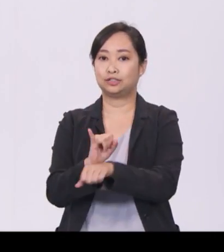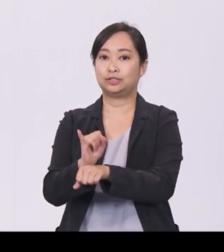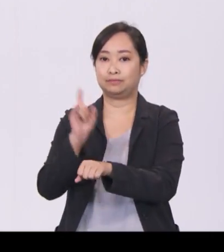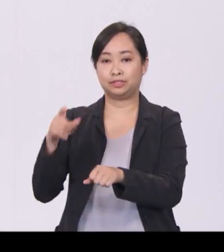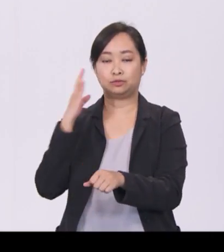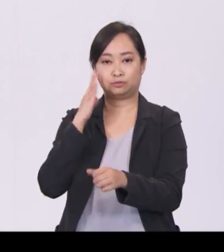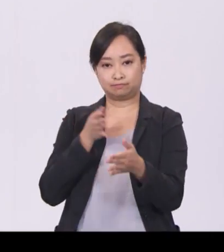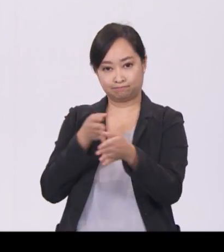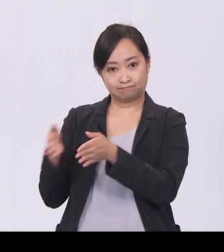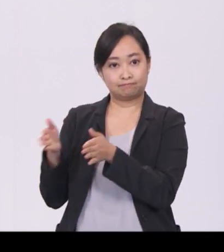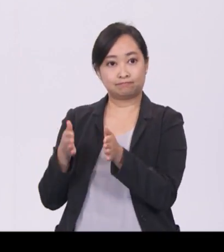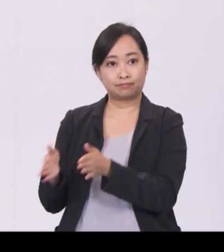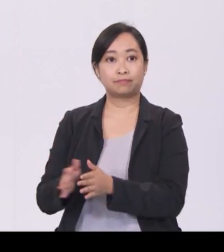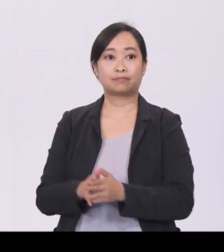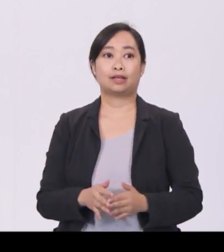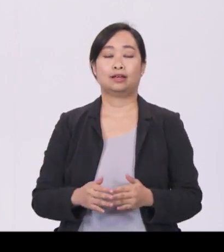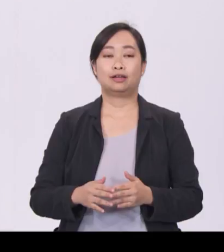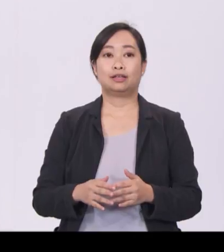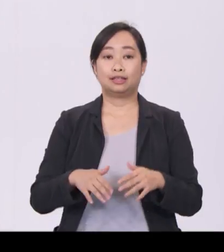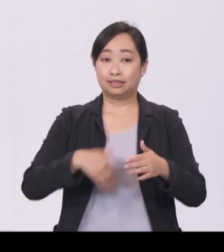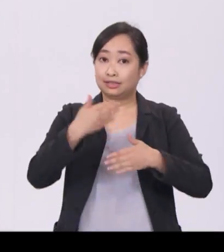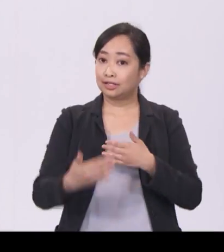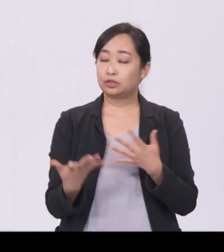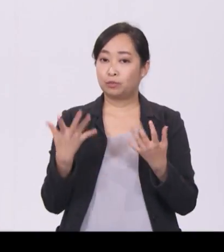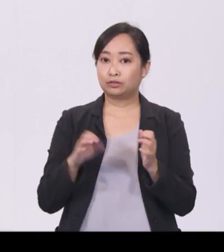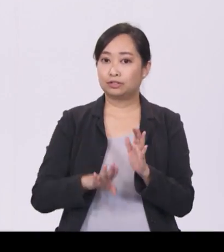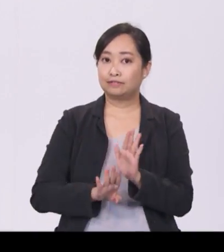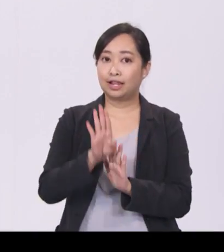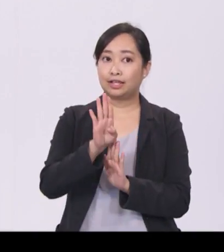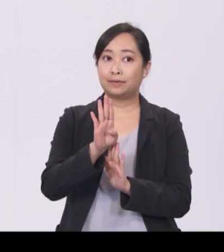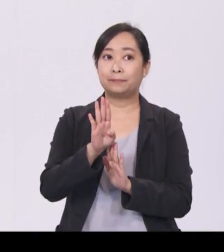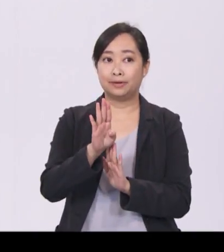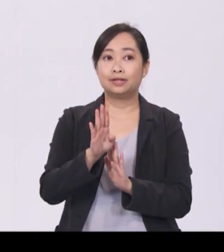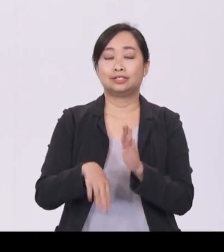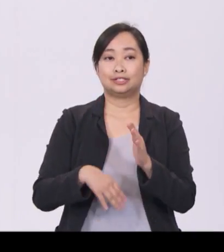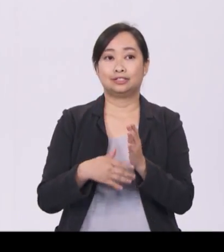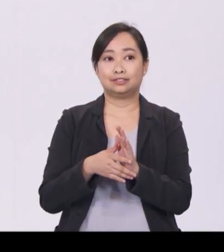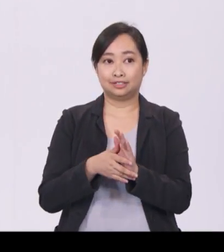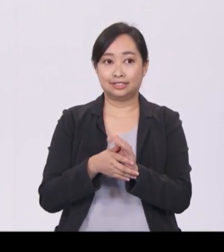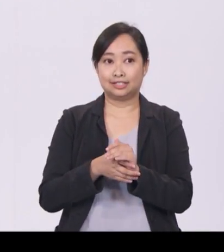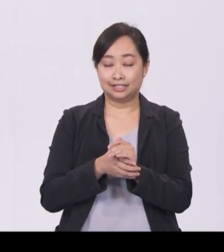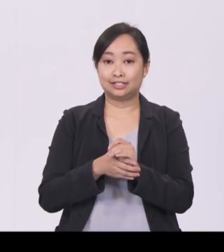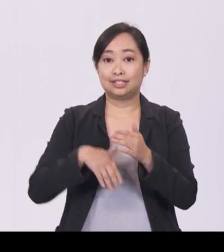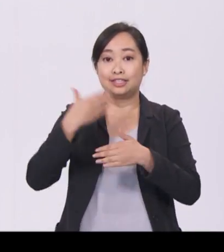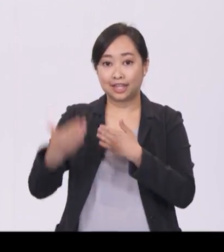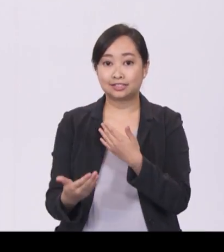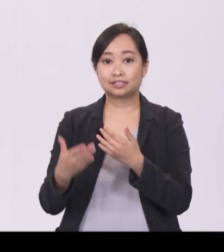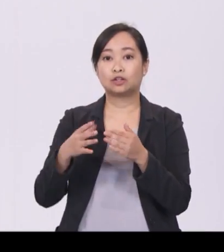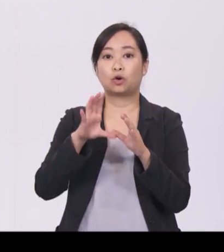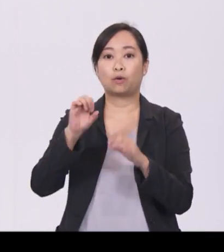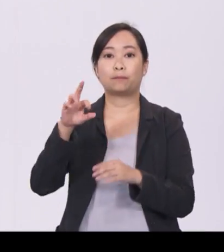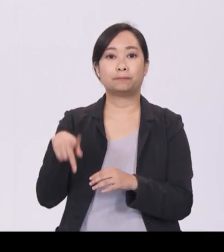To develop the next generation of corporate leaders, we have the SkillsFuture Leadership Development Initiative for LDI.